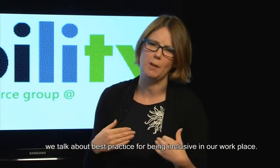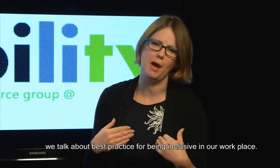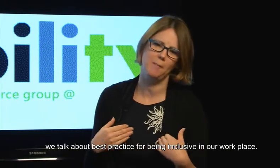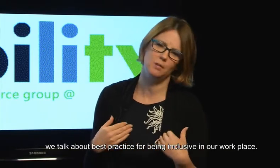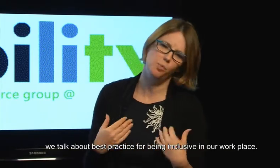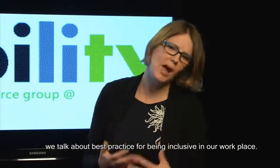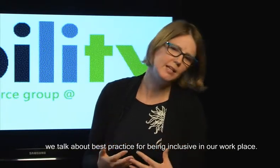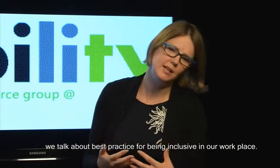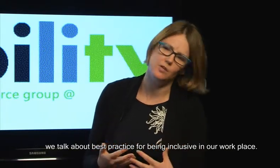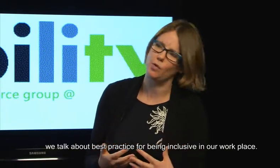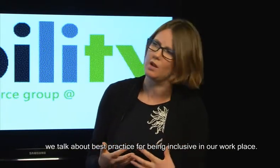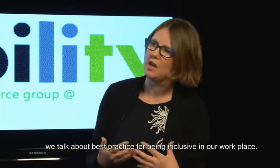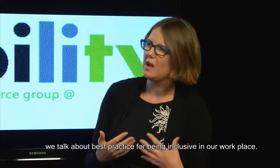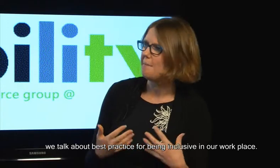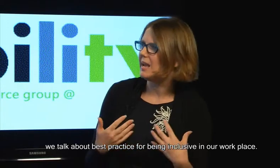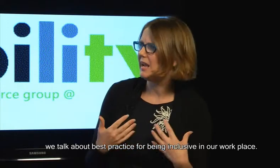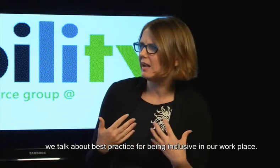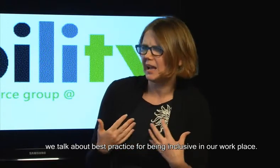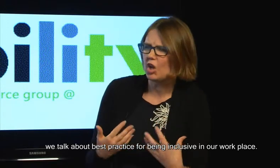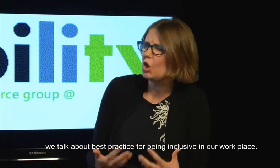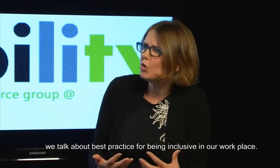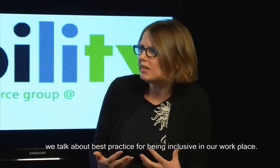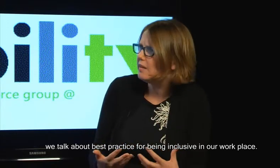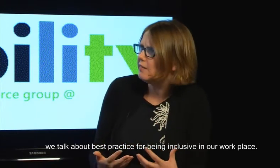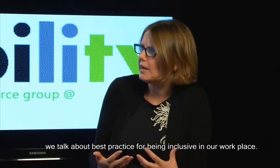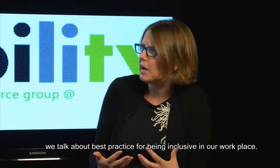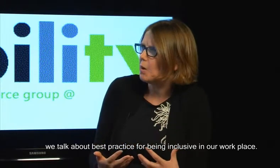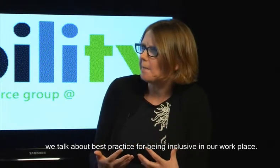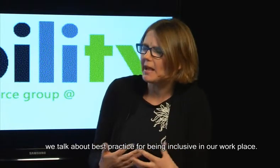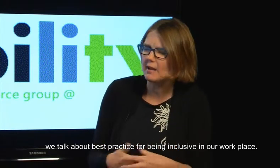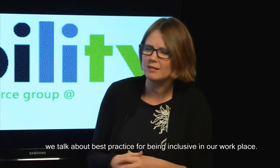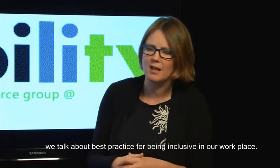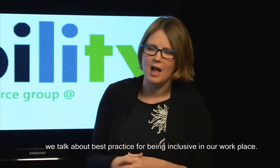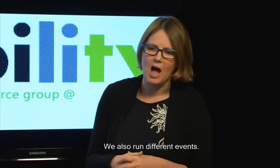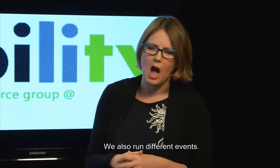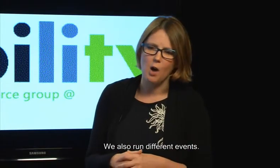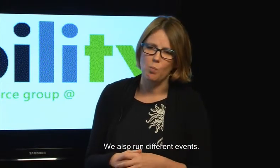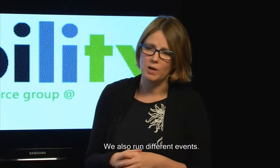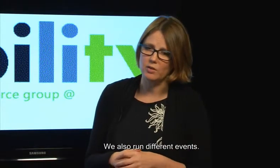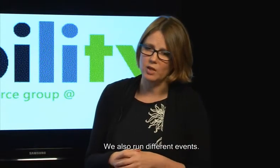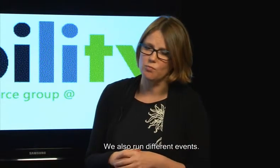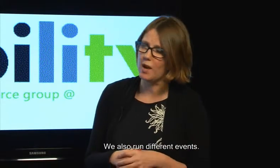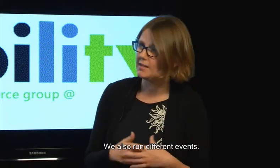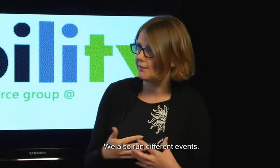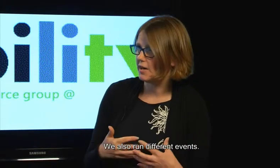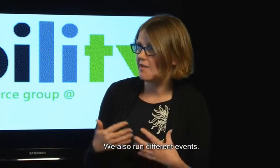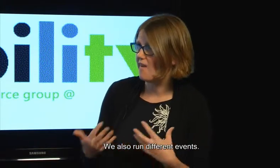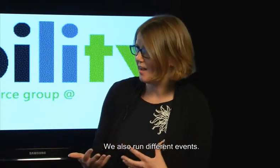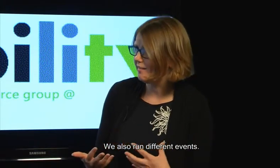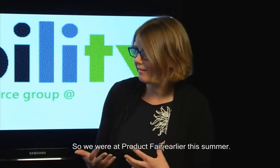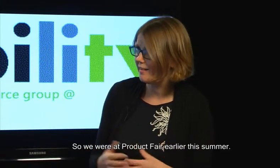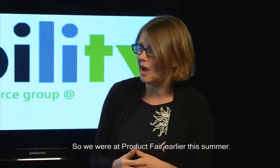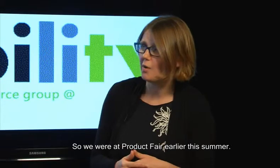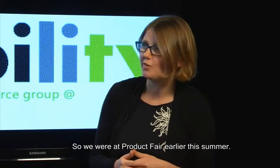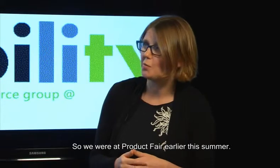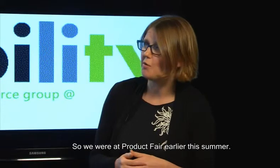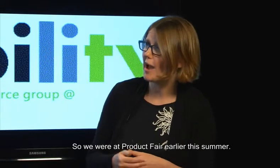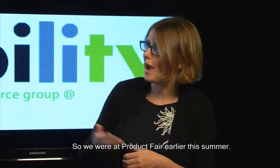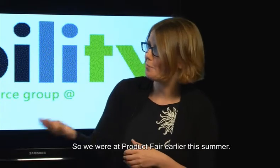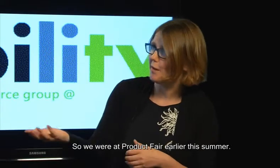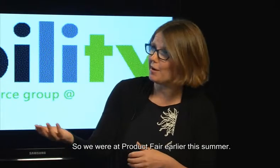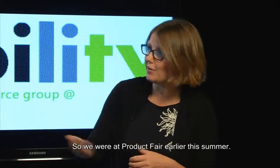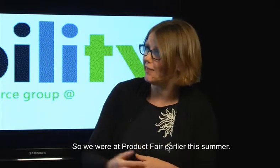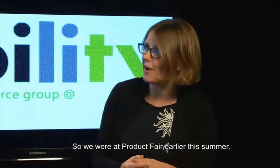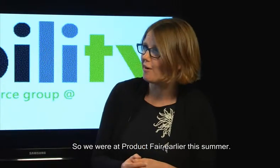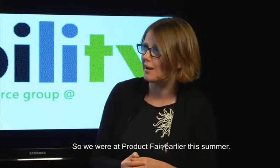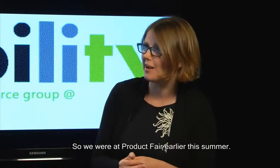we talk about best practice for being inclusive in our workplace we also run different events so we